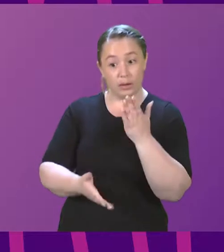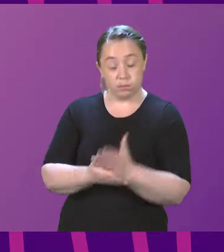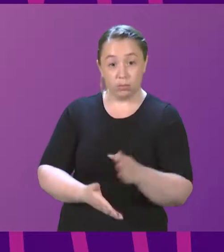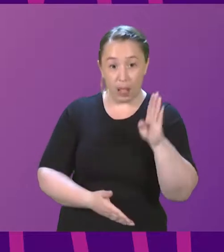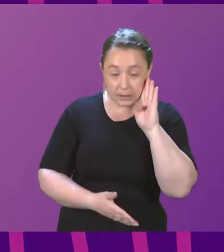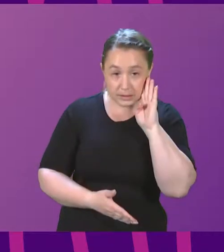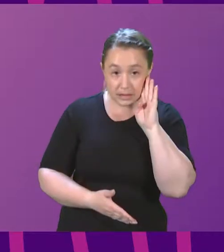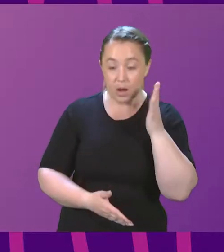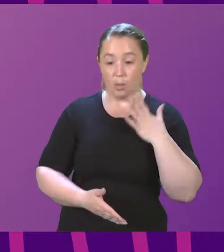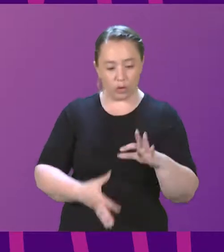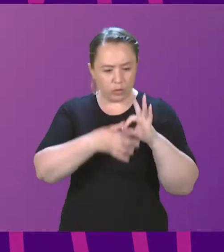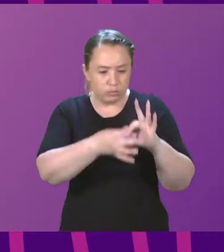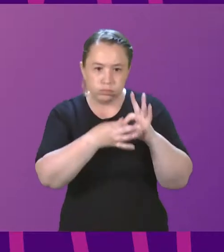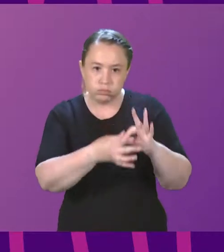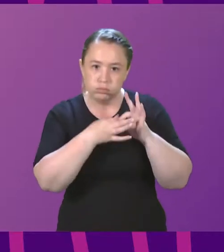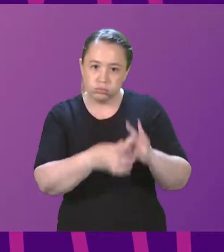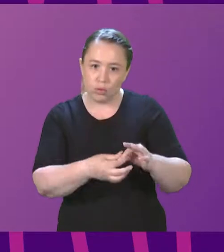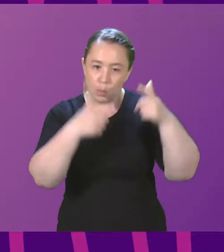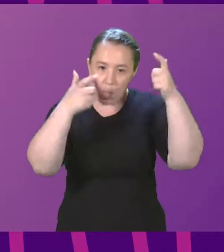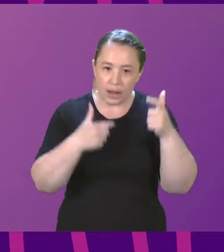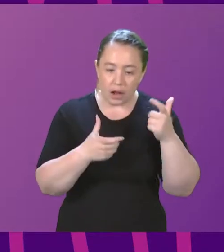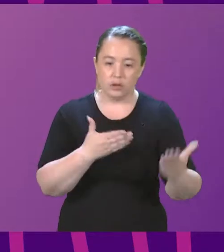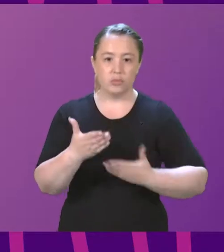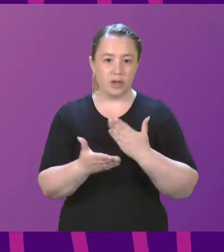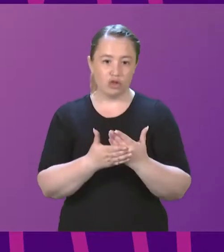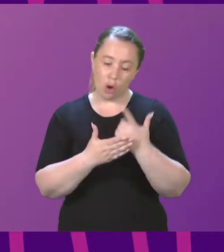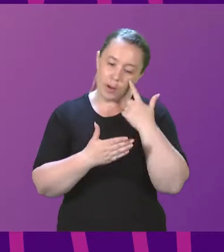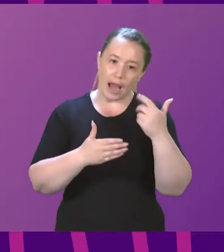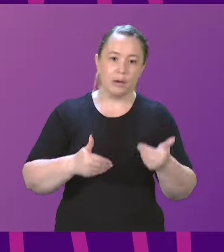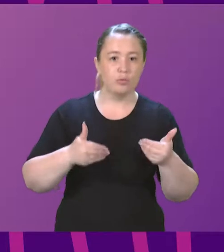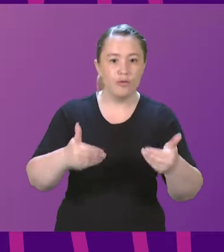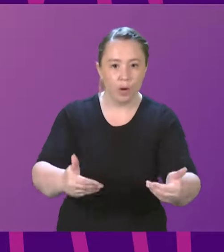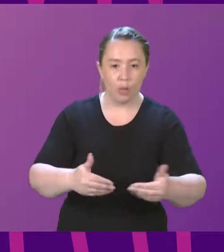wanting to work with the profession to find that way forward. Thank you,